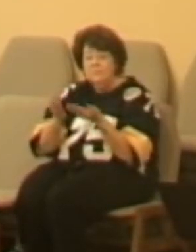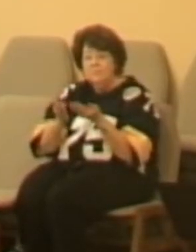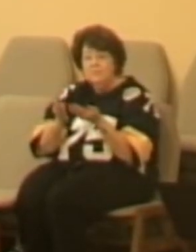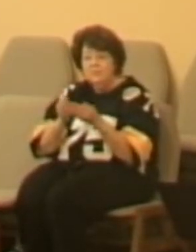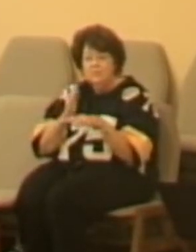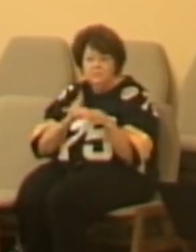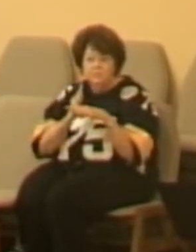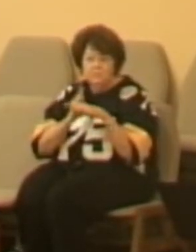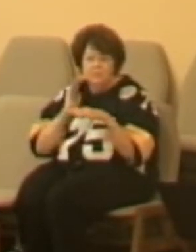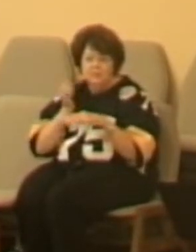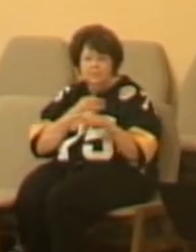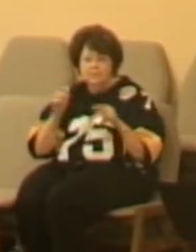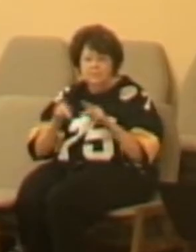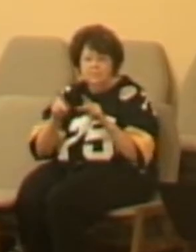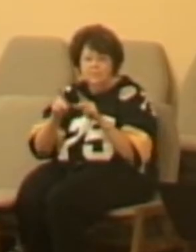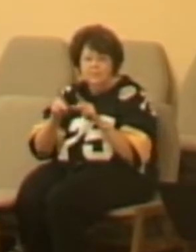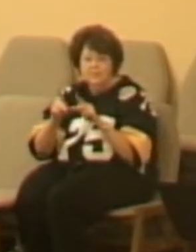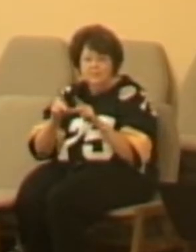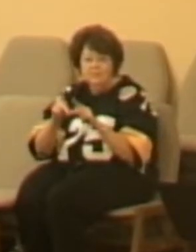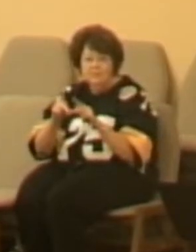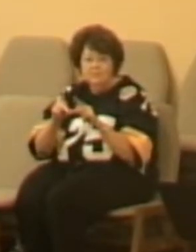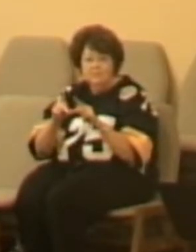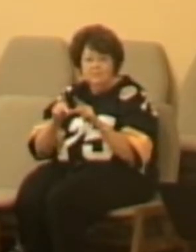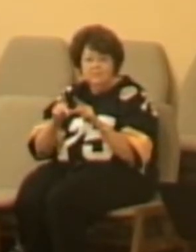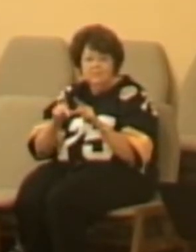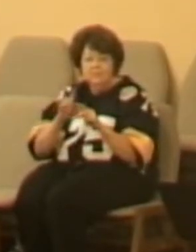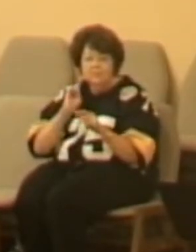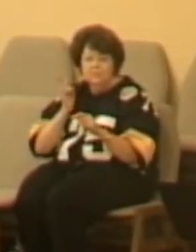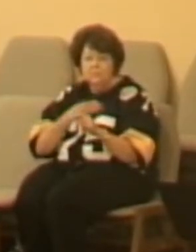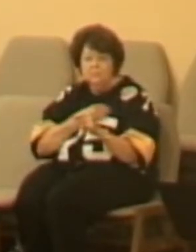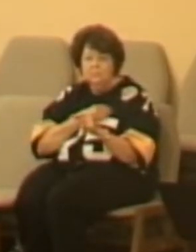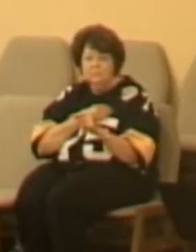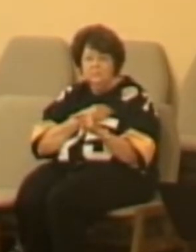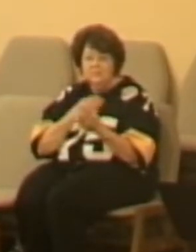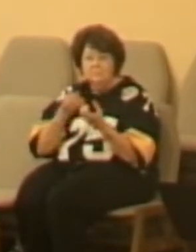wants us to be for all of us is that we have a proclivity towards selfishness.